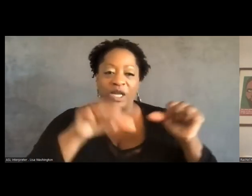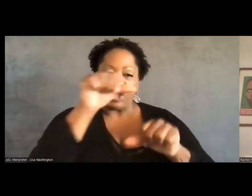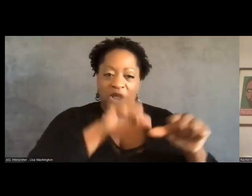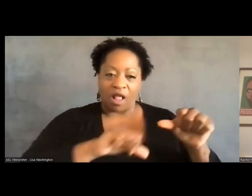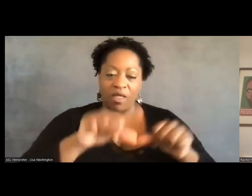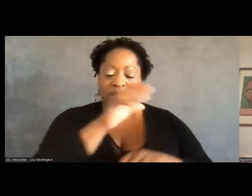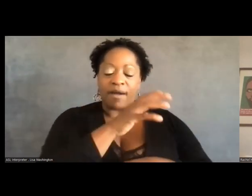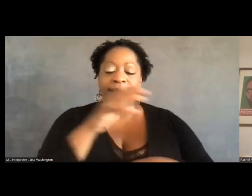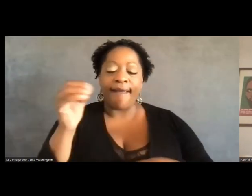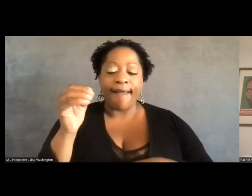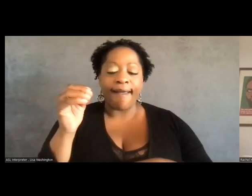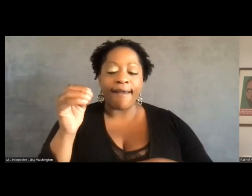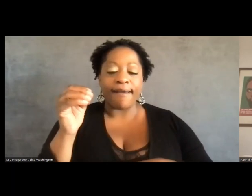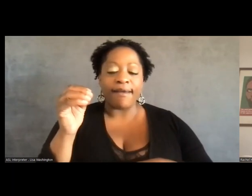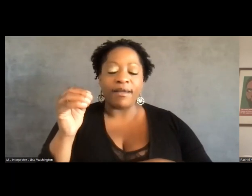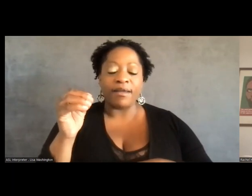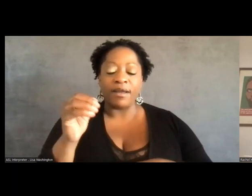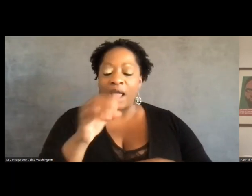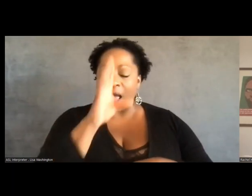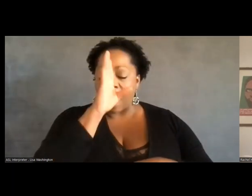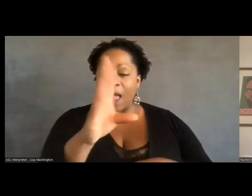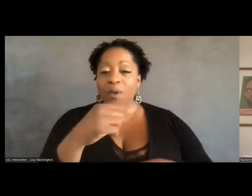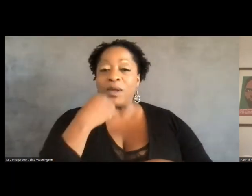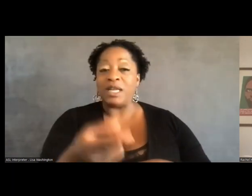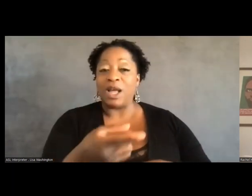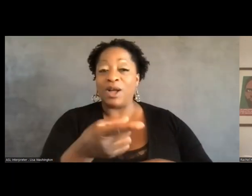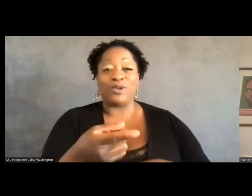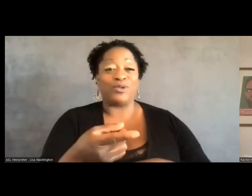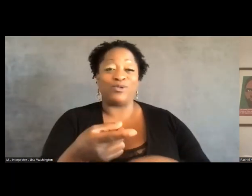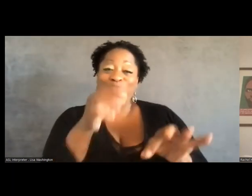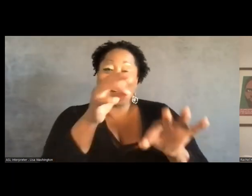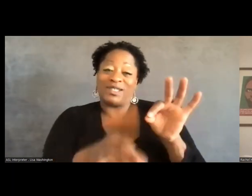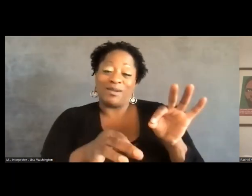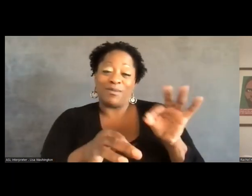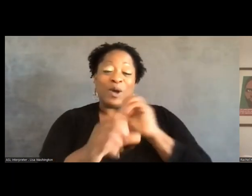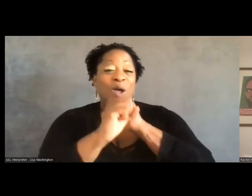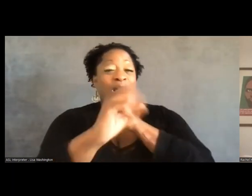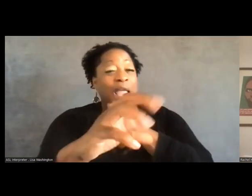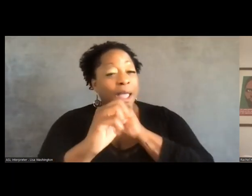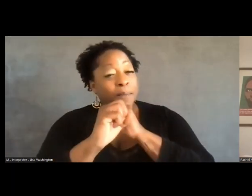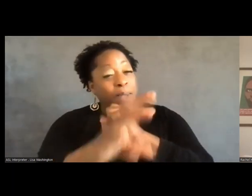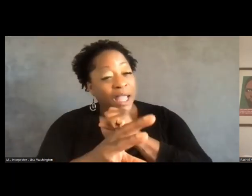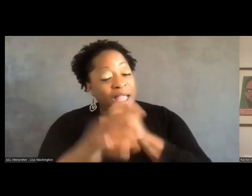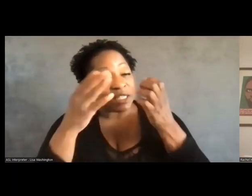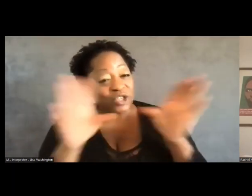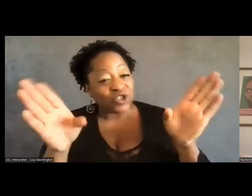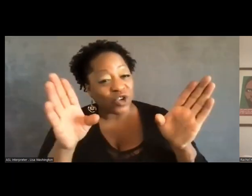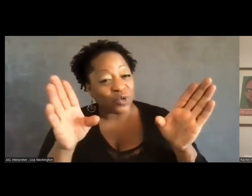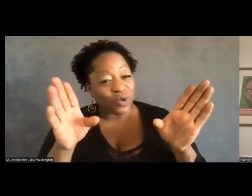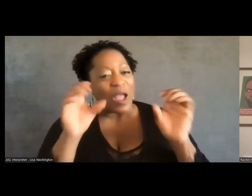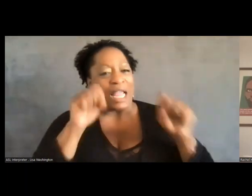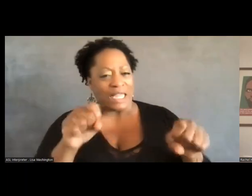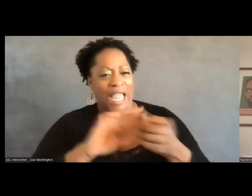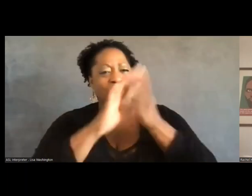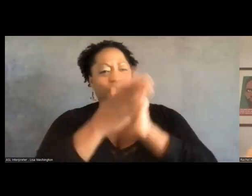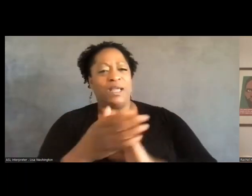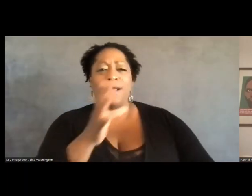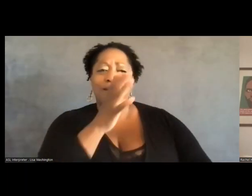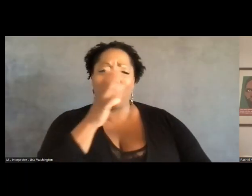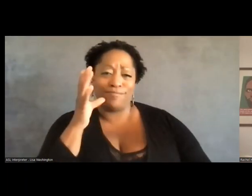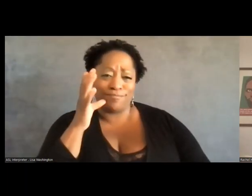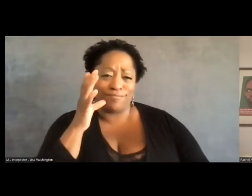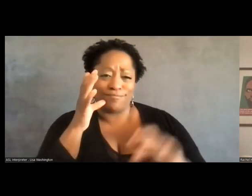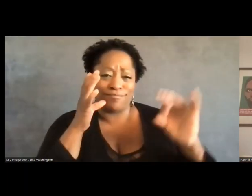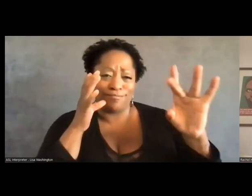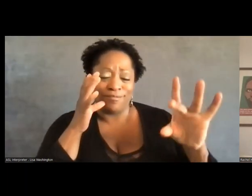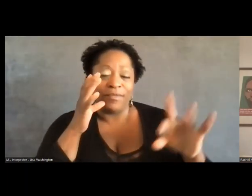And, um, I'll just say that kind of plain and simple campaigns are messy, right? And, you know, putting